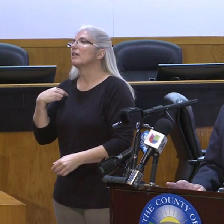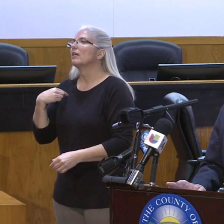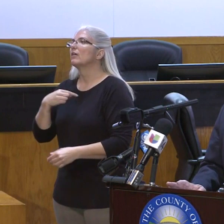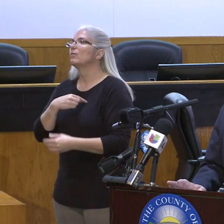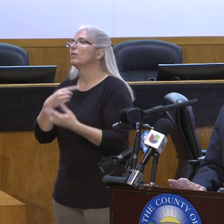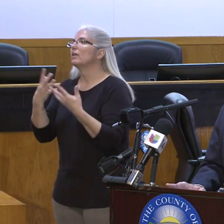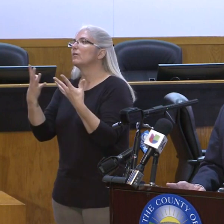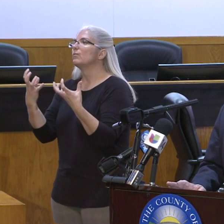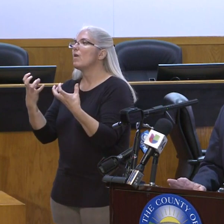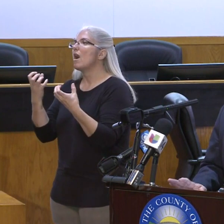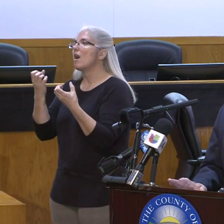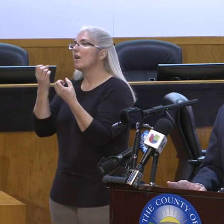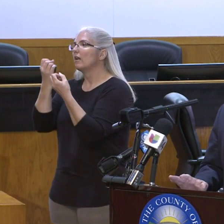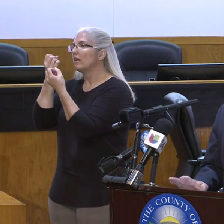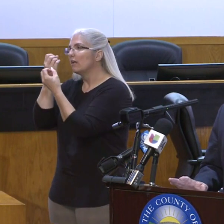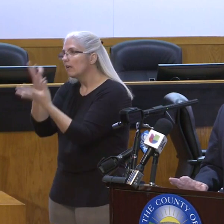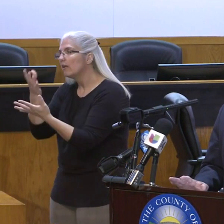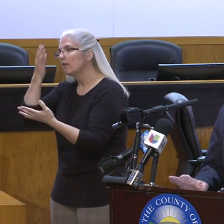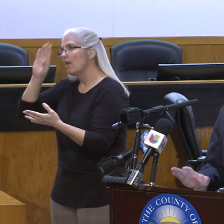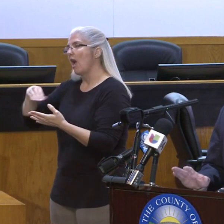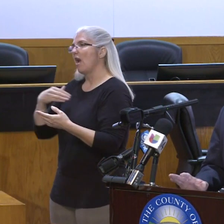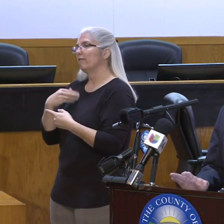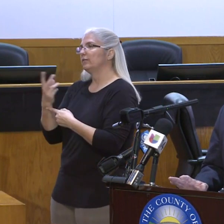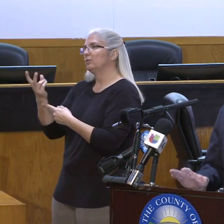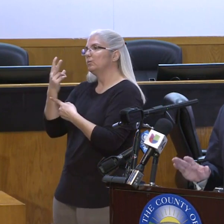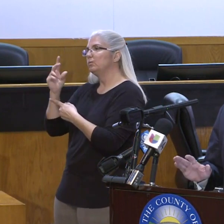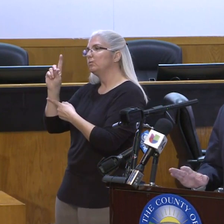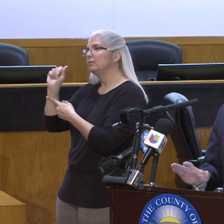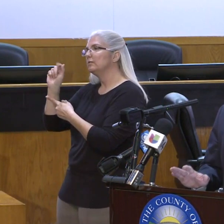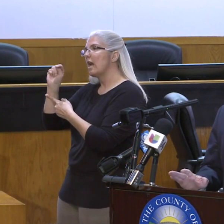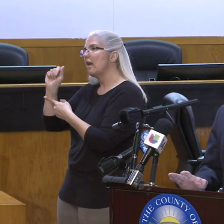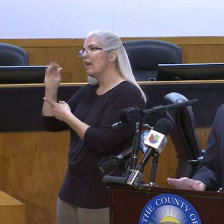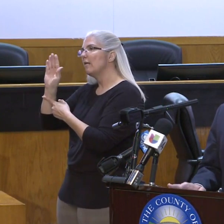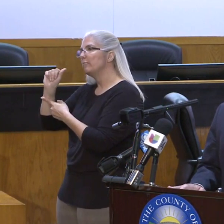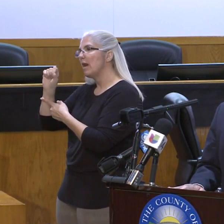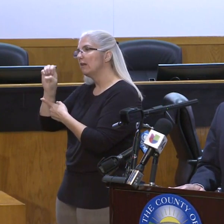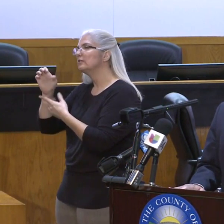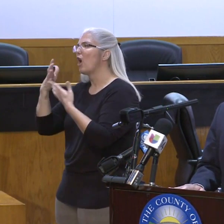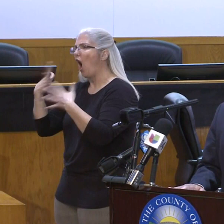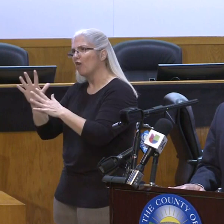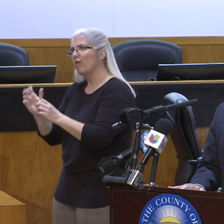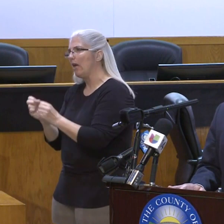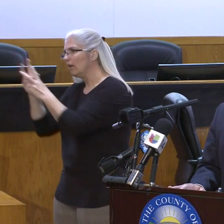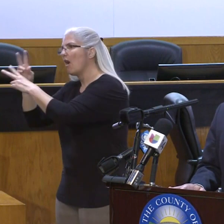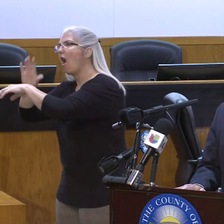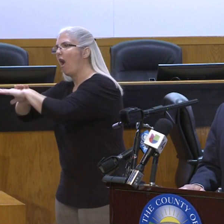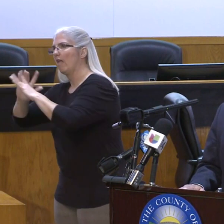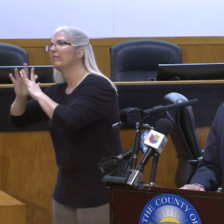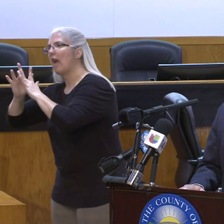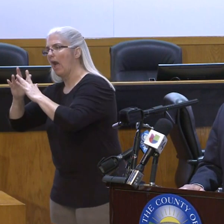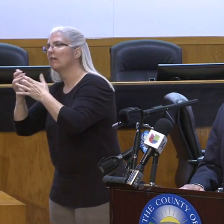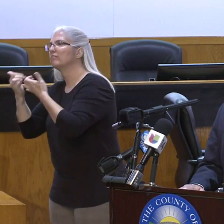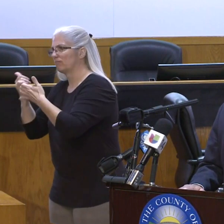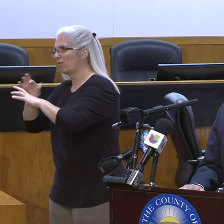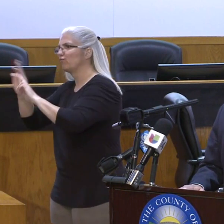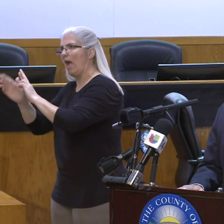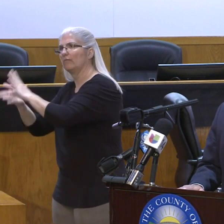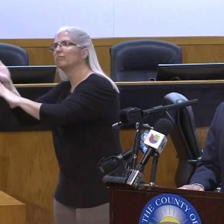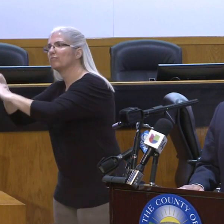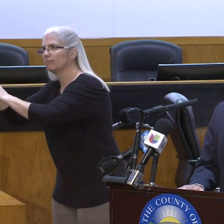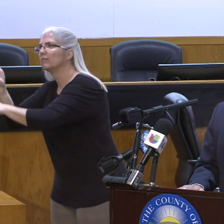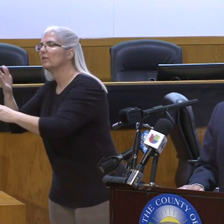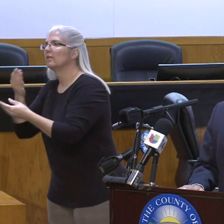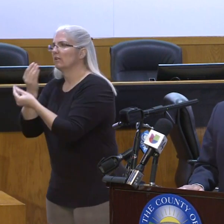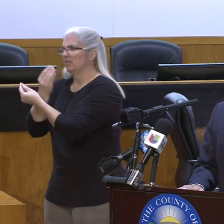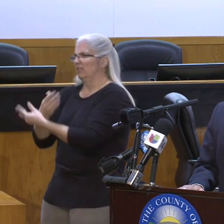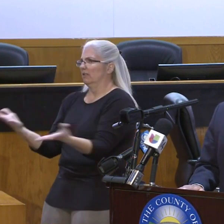have actually dashboards have gone online and are now live that are accessible to the public. One